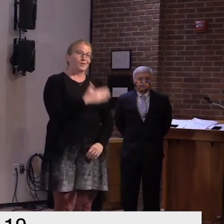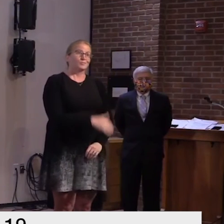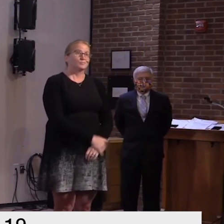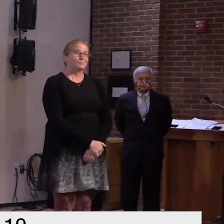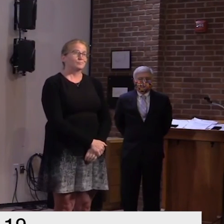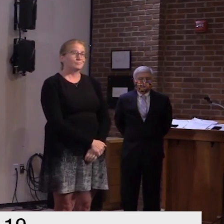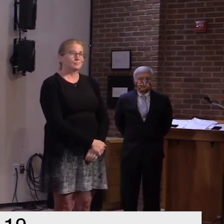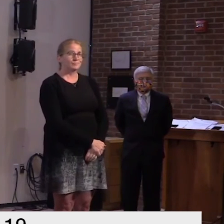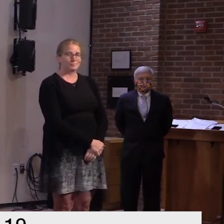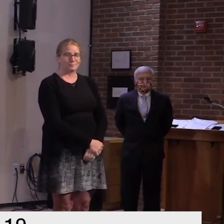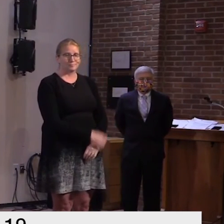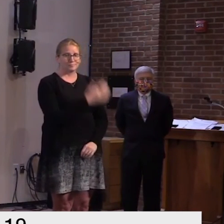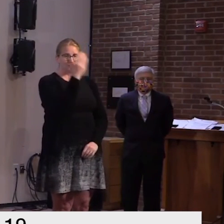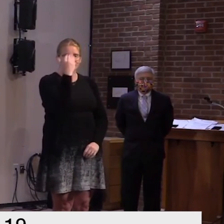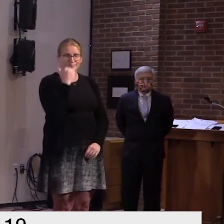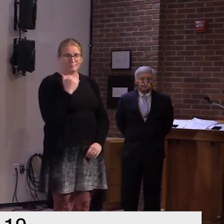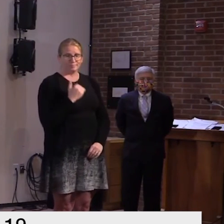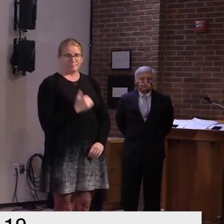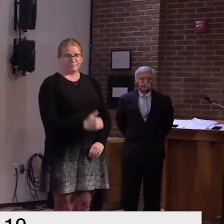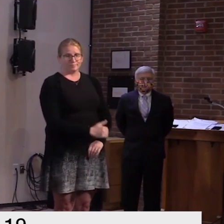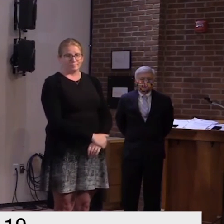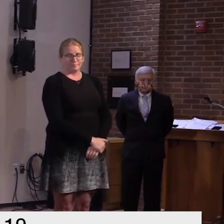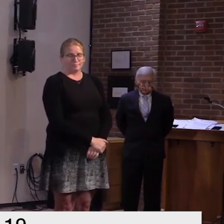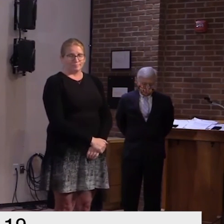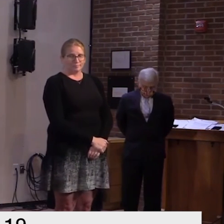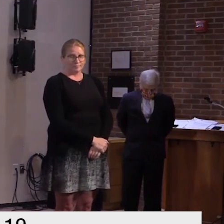courtney local 22